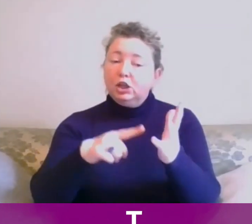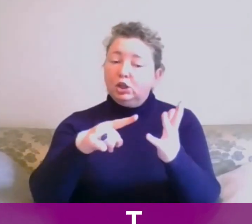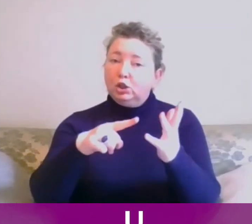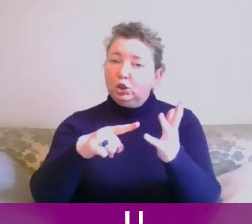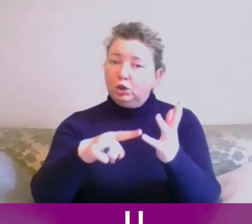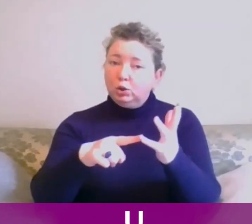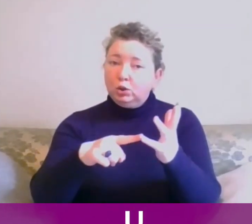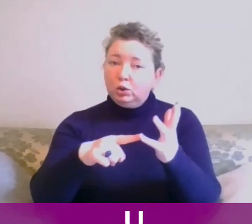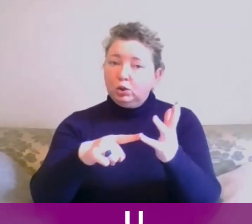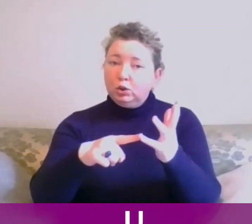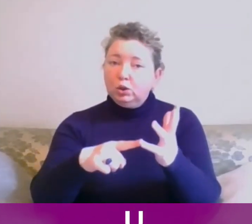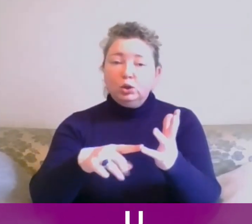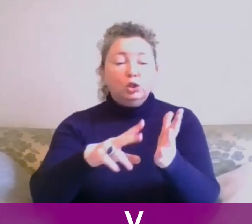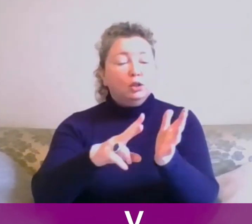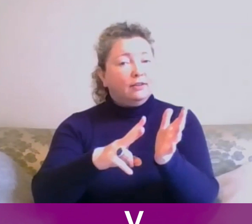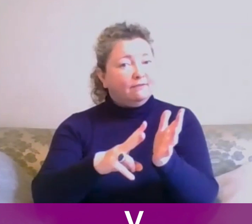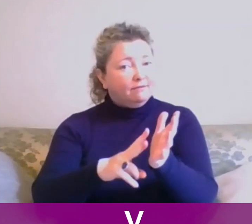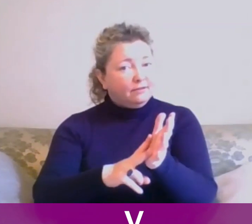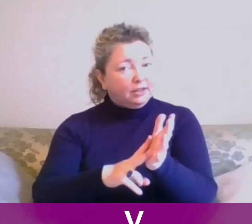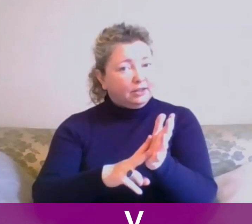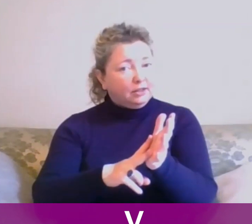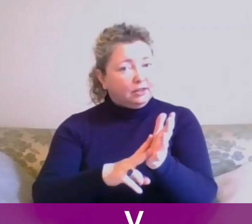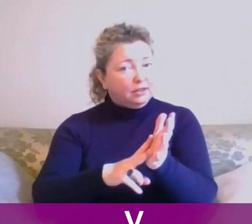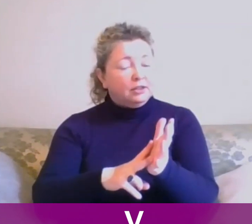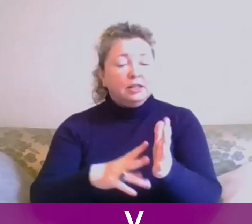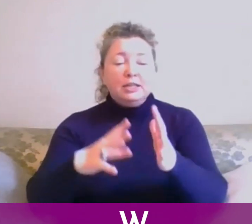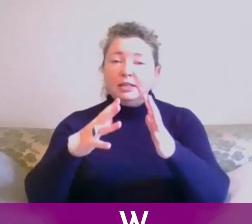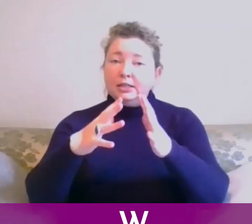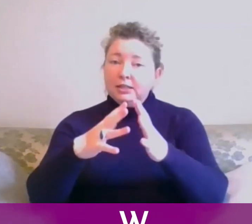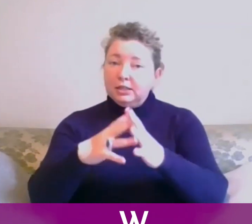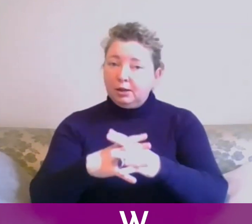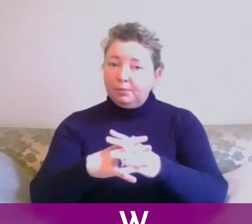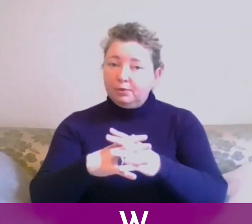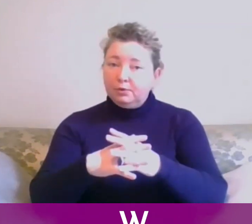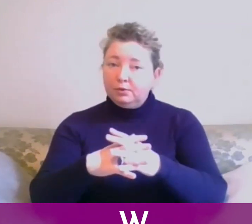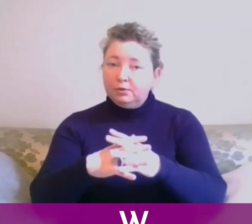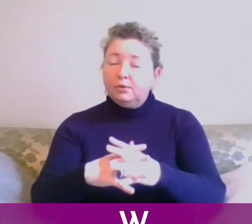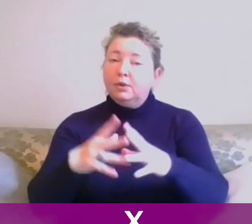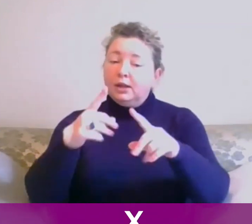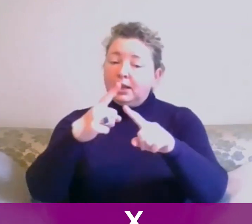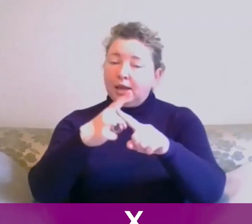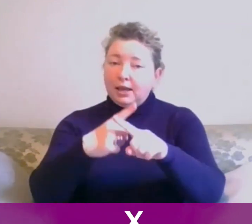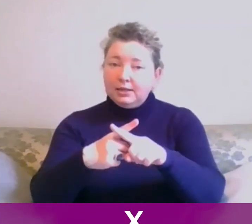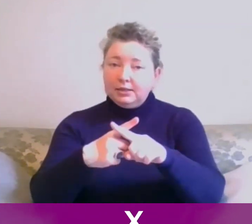U, V, W, X,